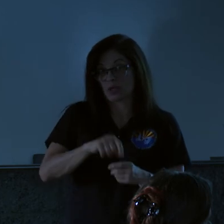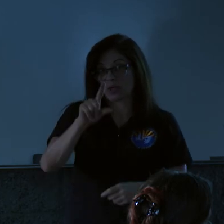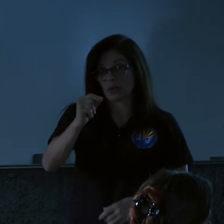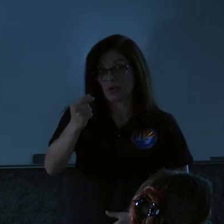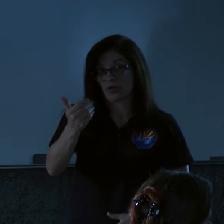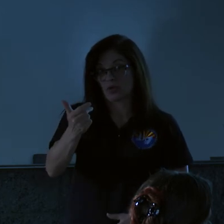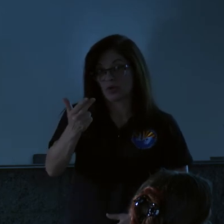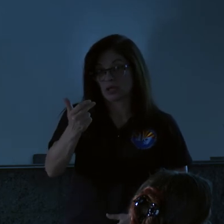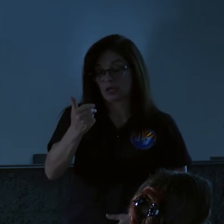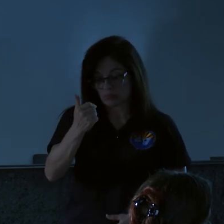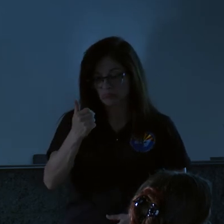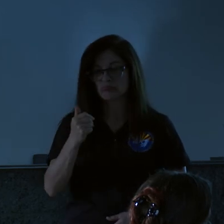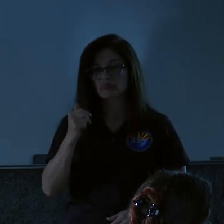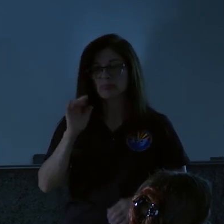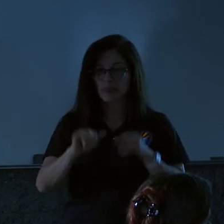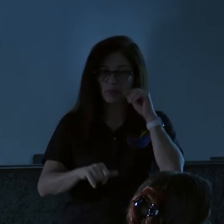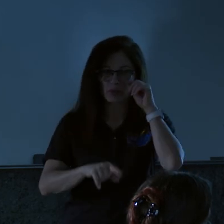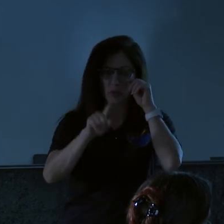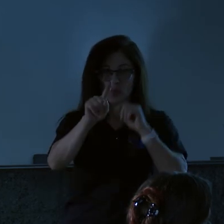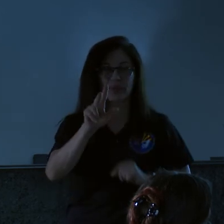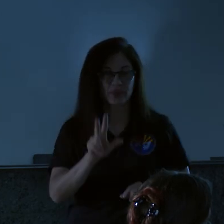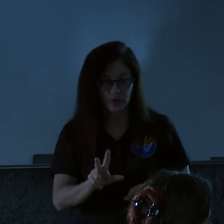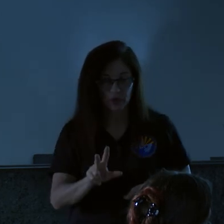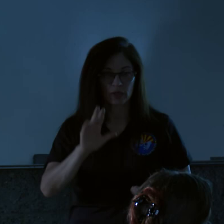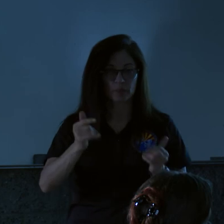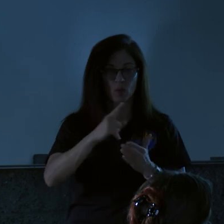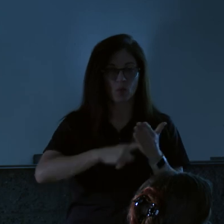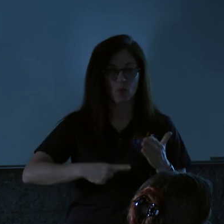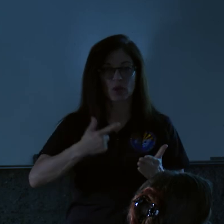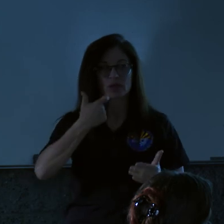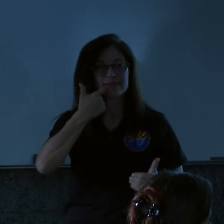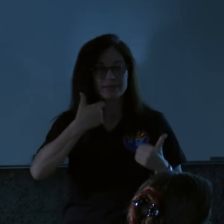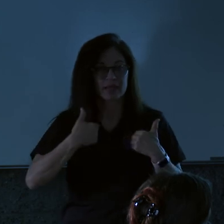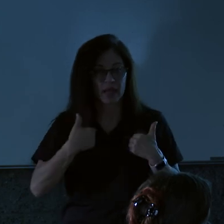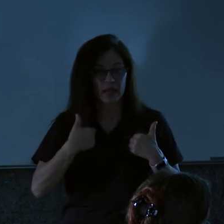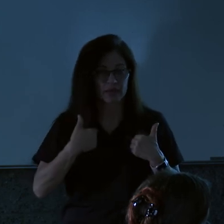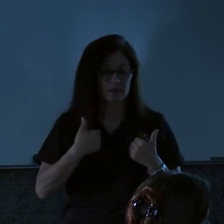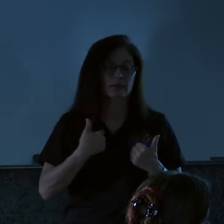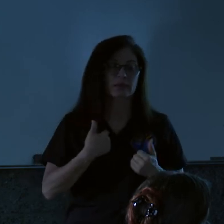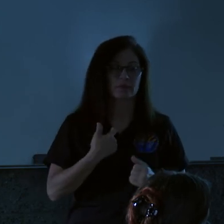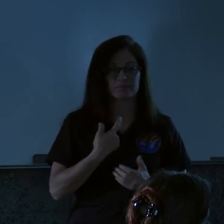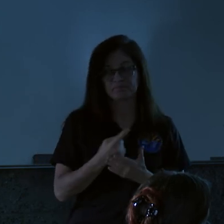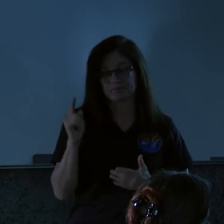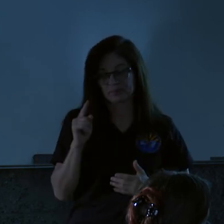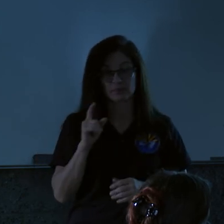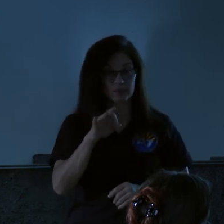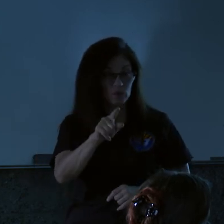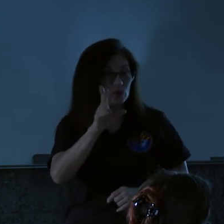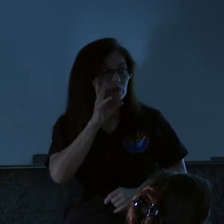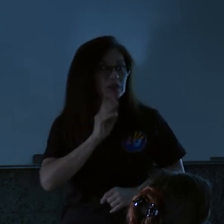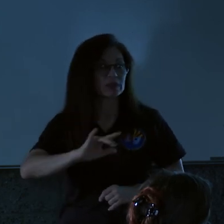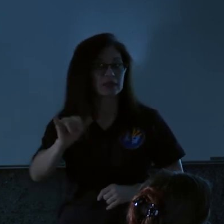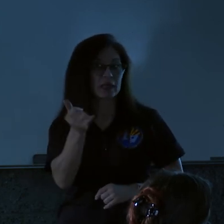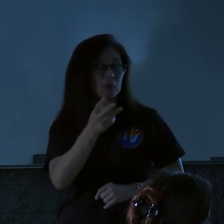was one third of what we had this time. So, if you experienced the